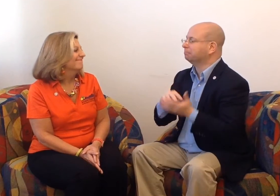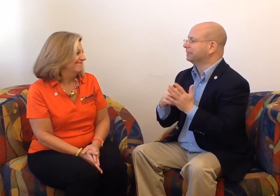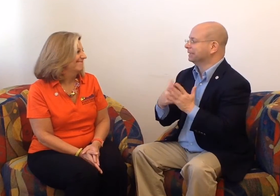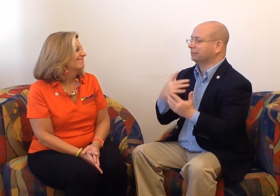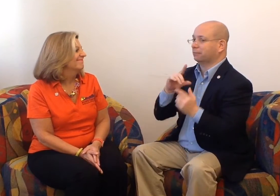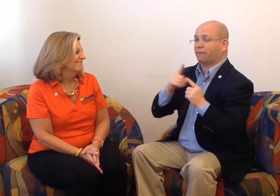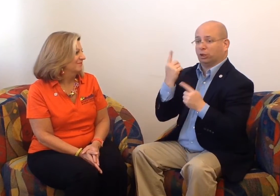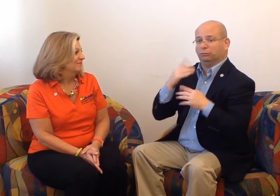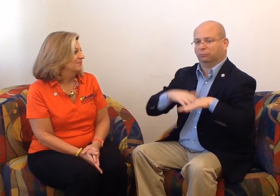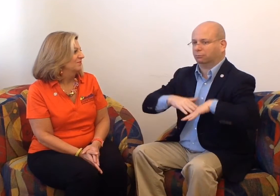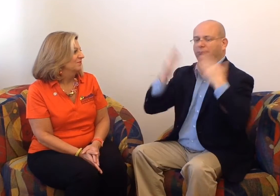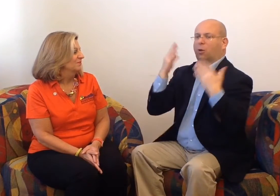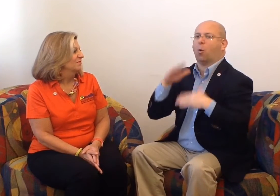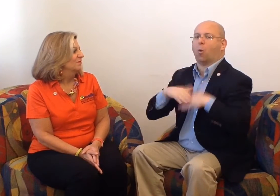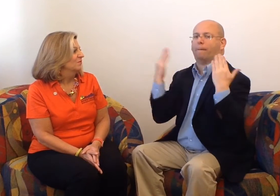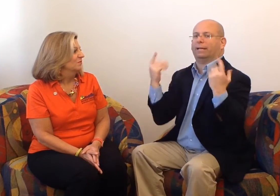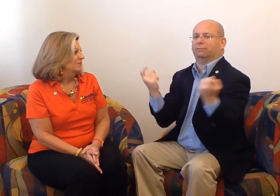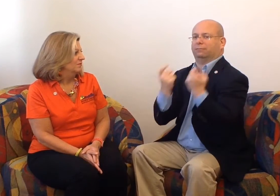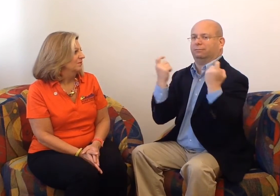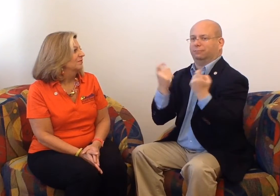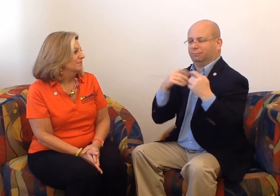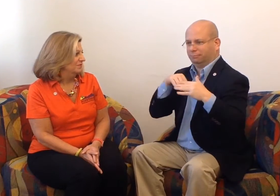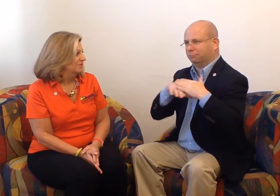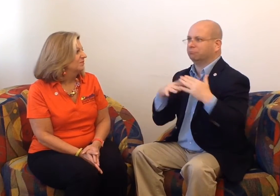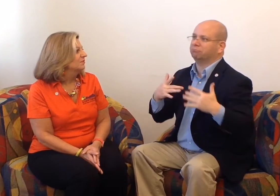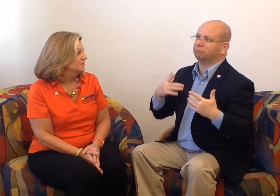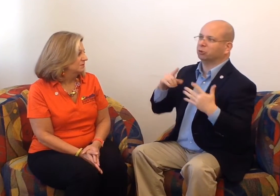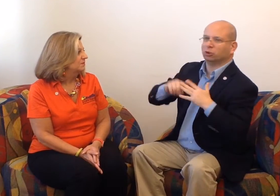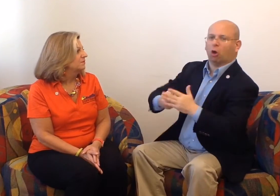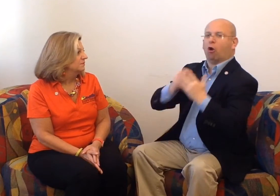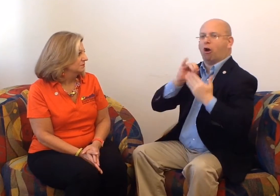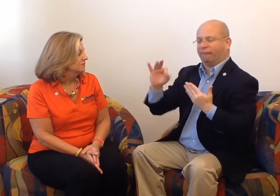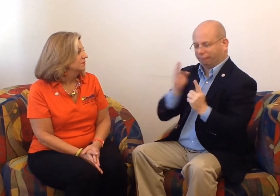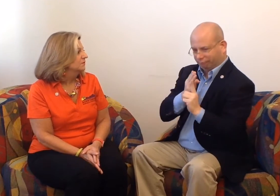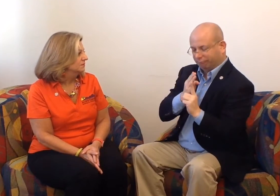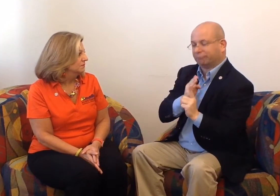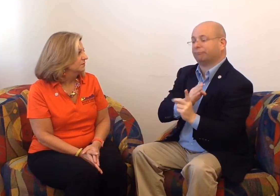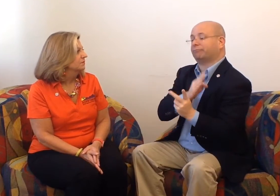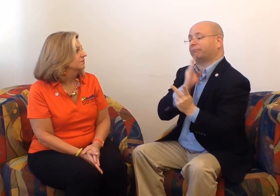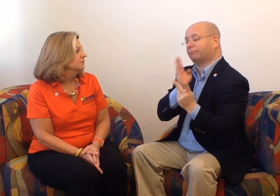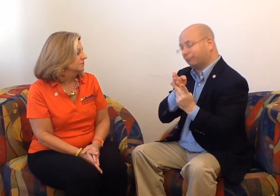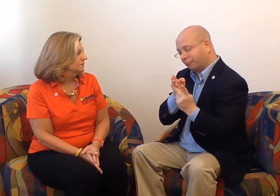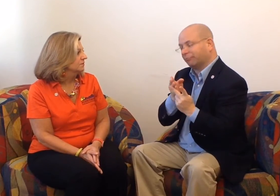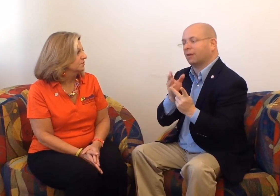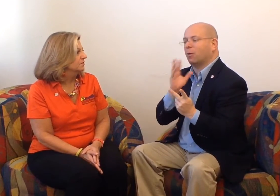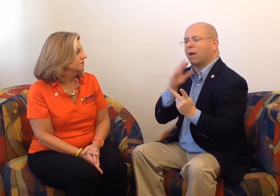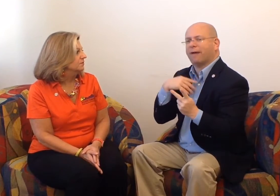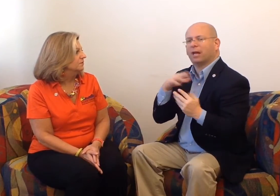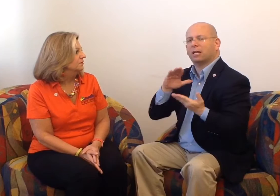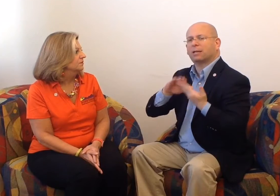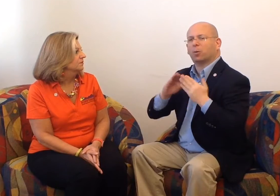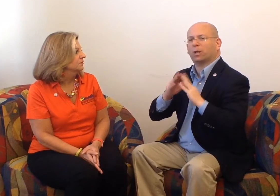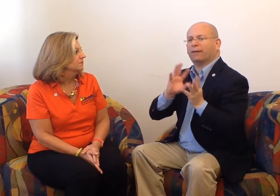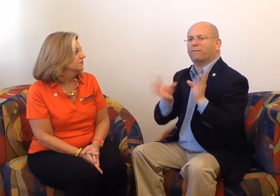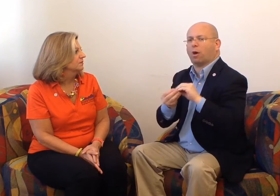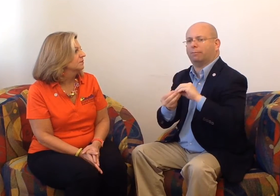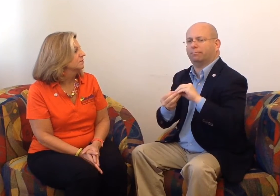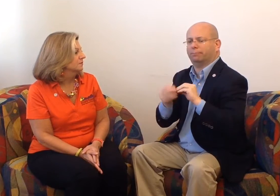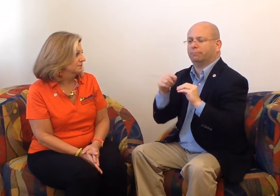The first evening, there will be an open ceremony to kick off the conference. On the second evening, we will host a